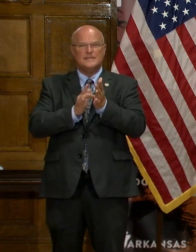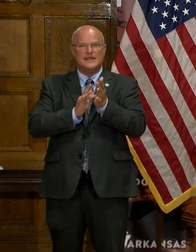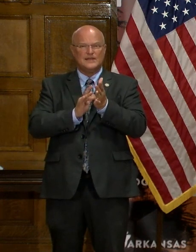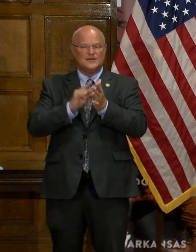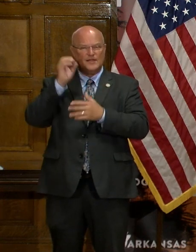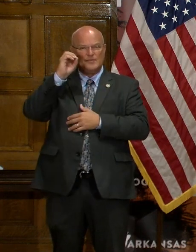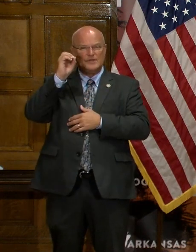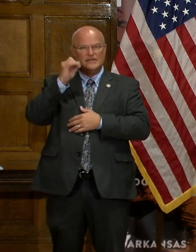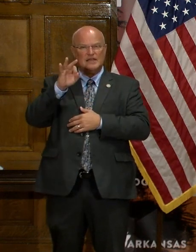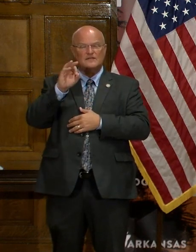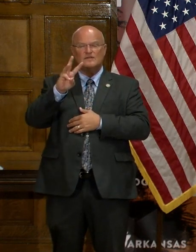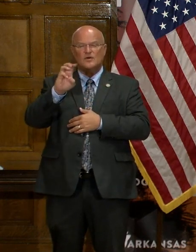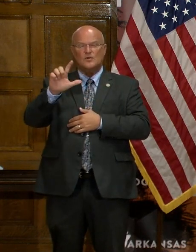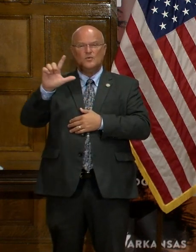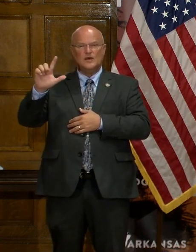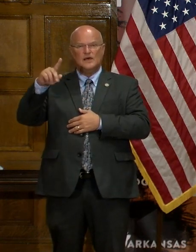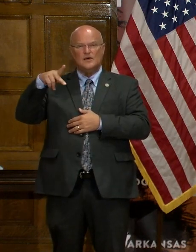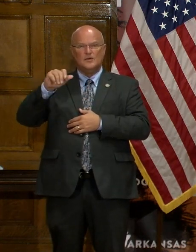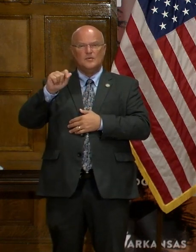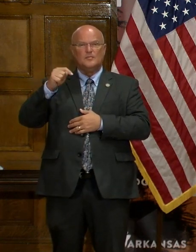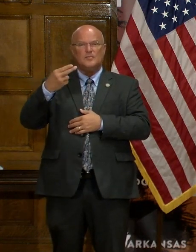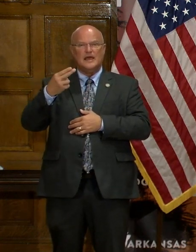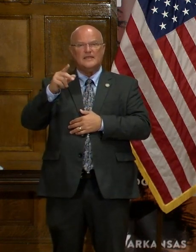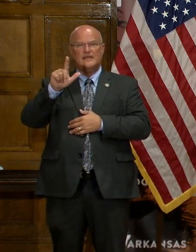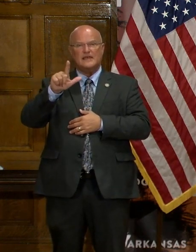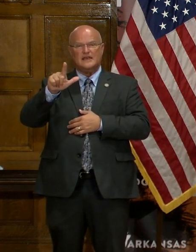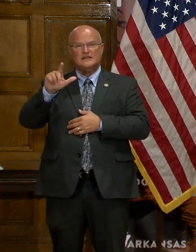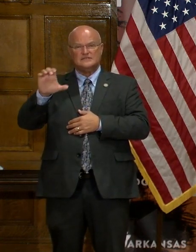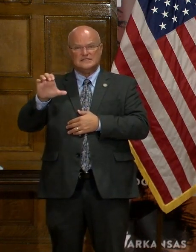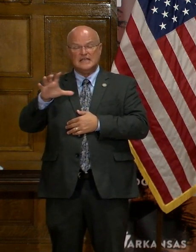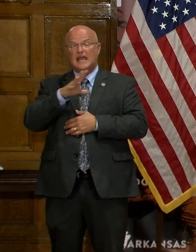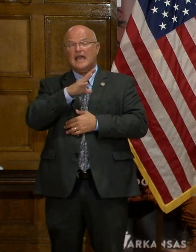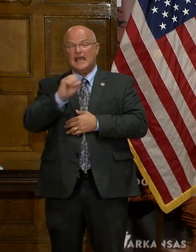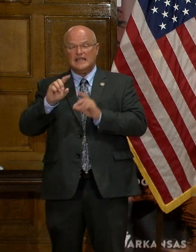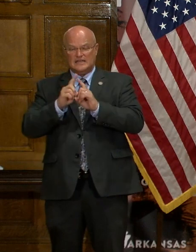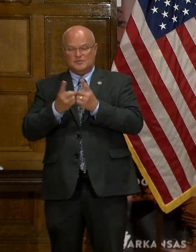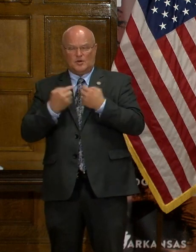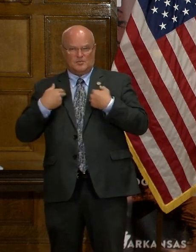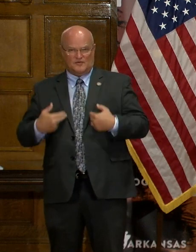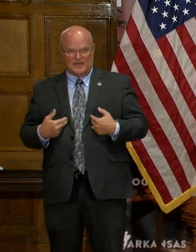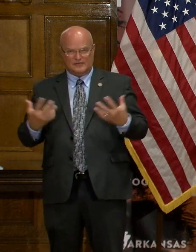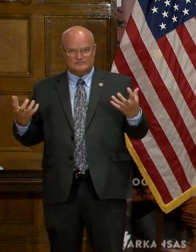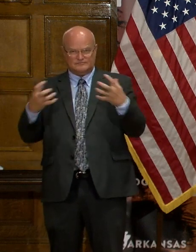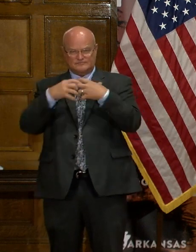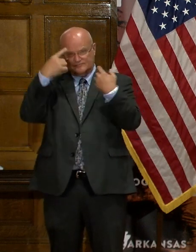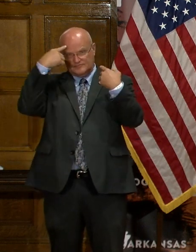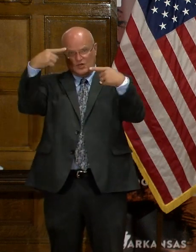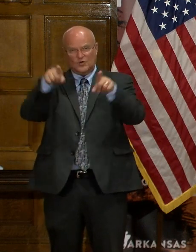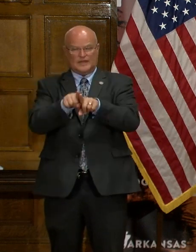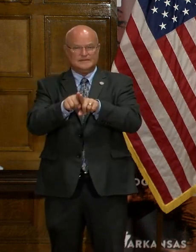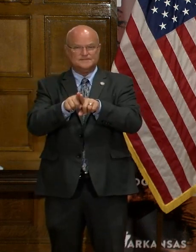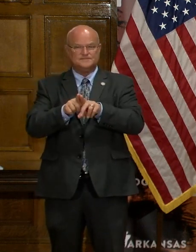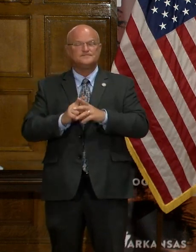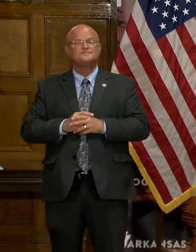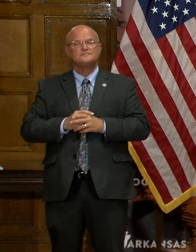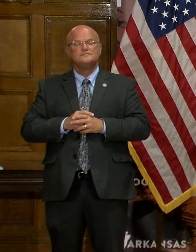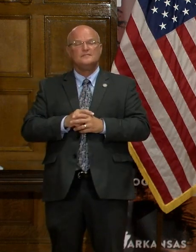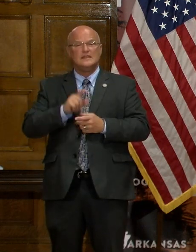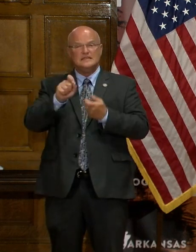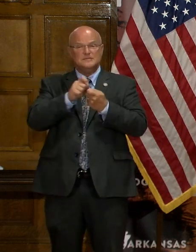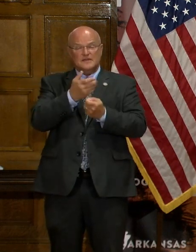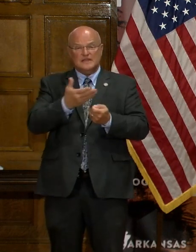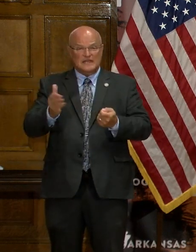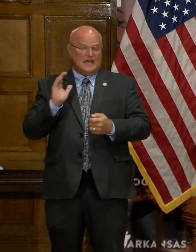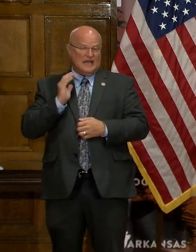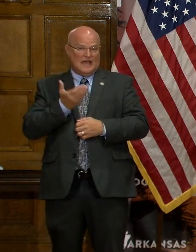opinions of WellPath LLC and the Department of Health. The specific elements